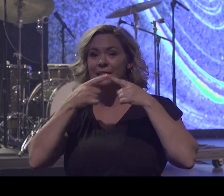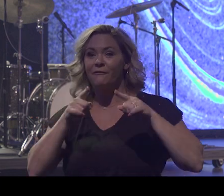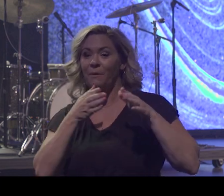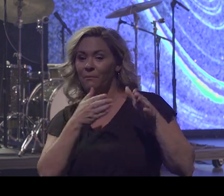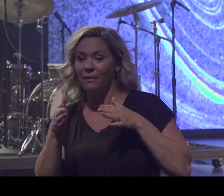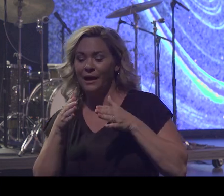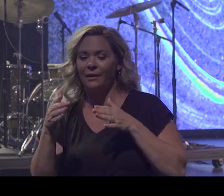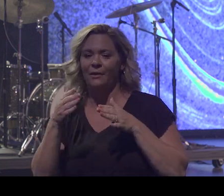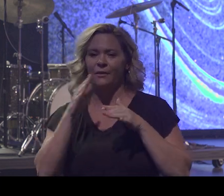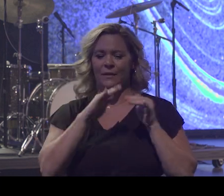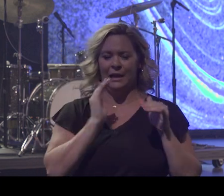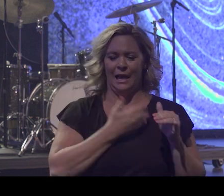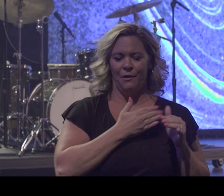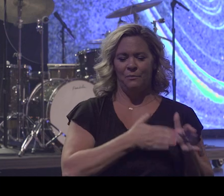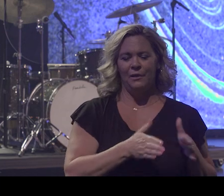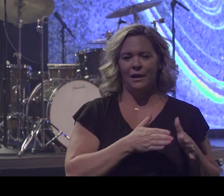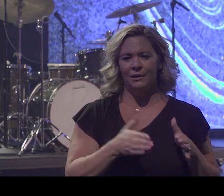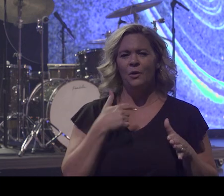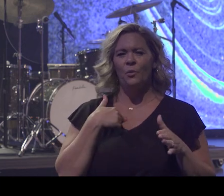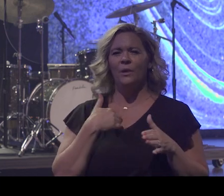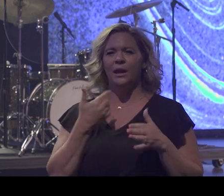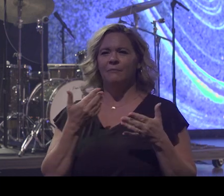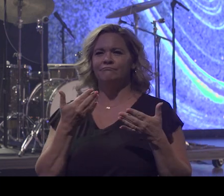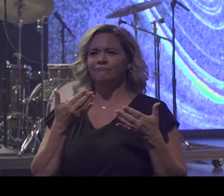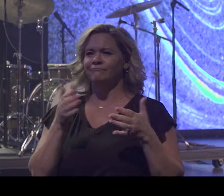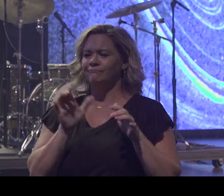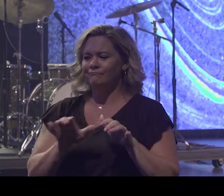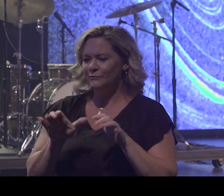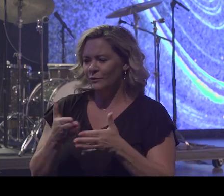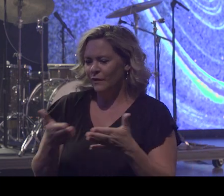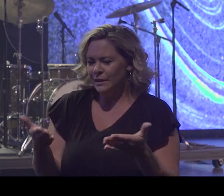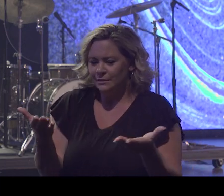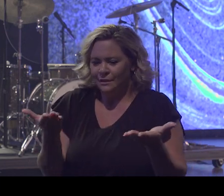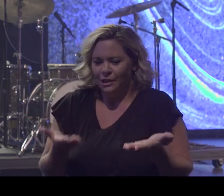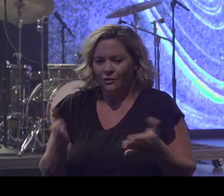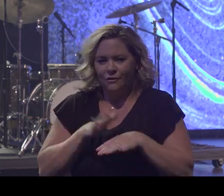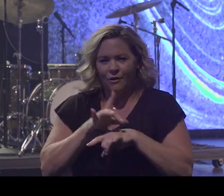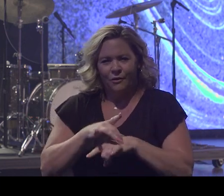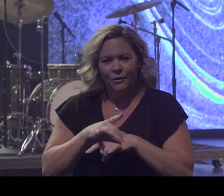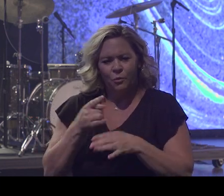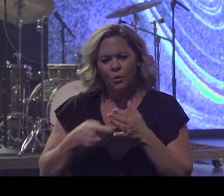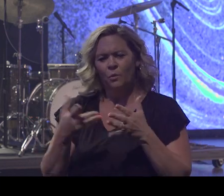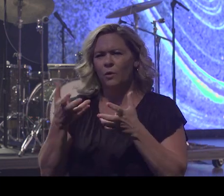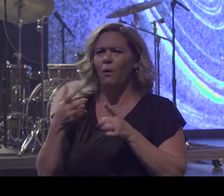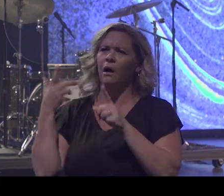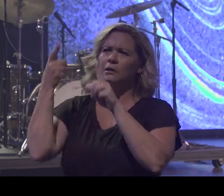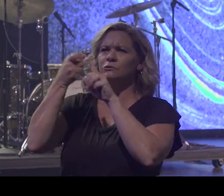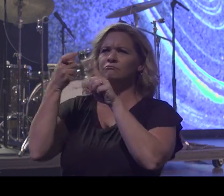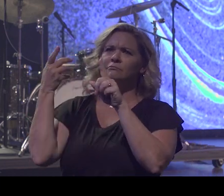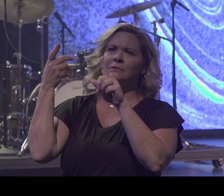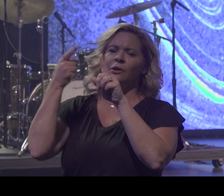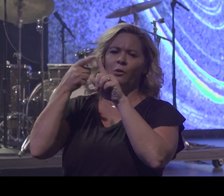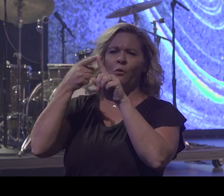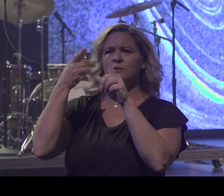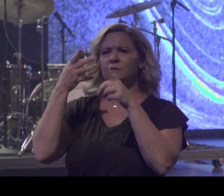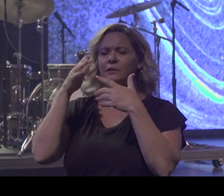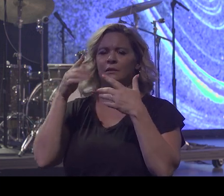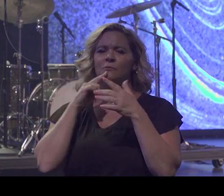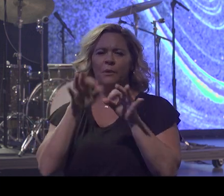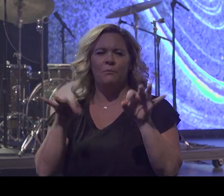we are. We operate in the natural, who we are and the stuff that we achieve, and we hold on to that. You know, I could hold on to all that, trophies,